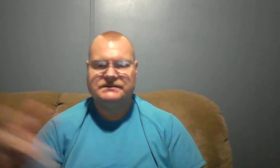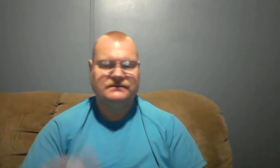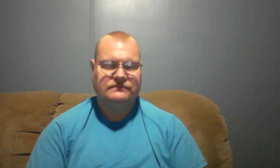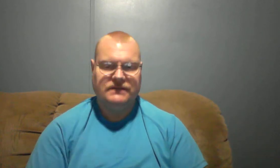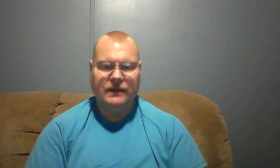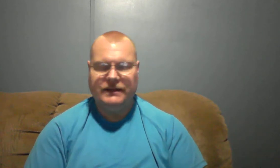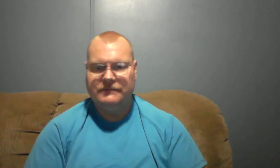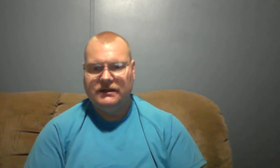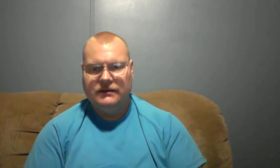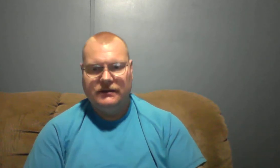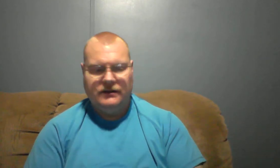coming